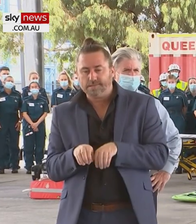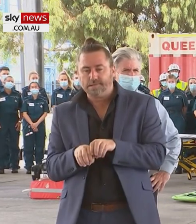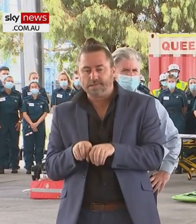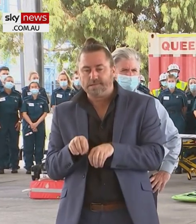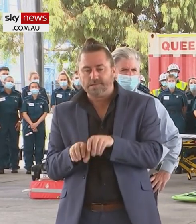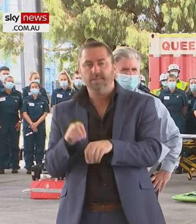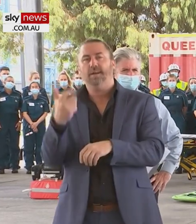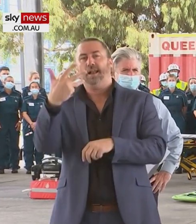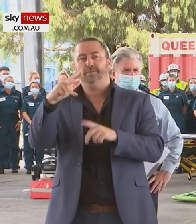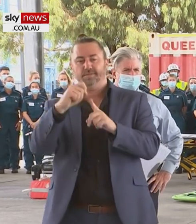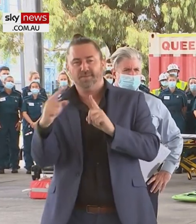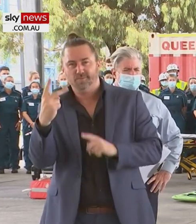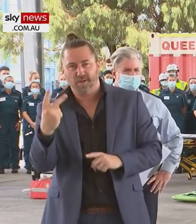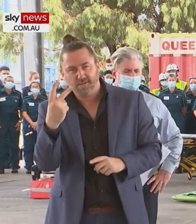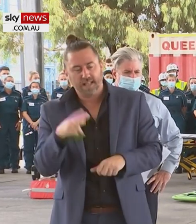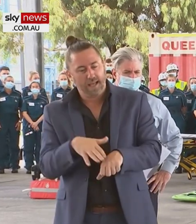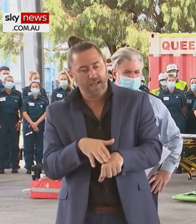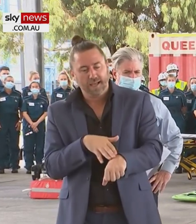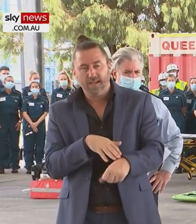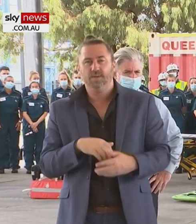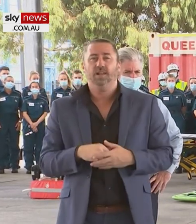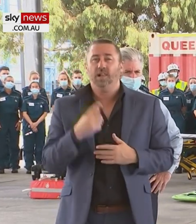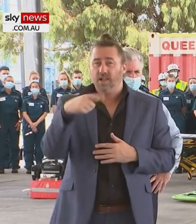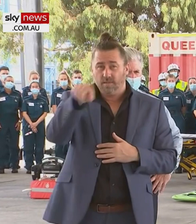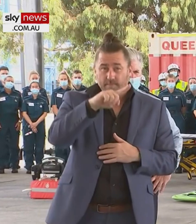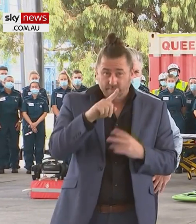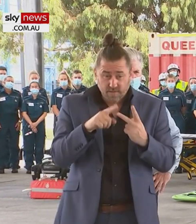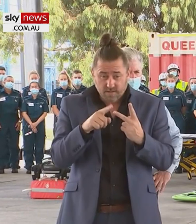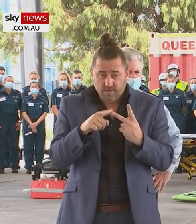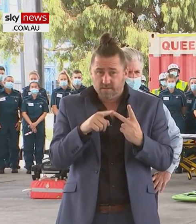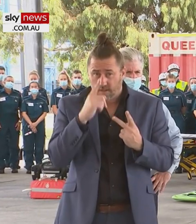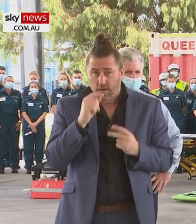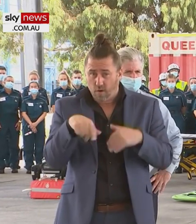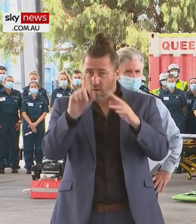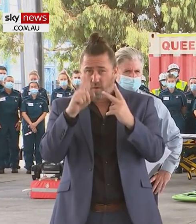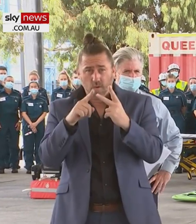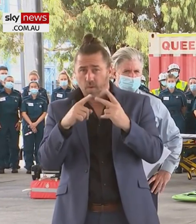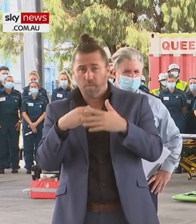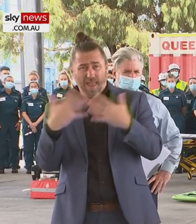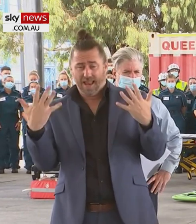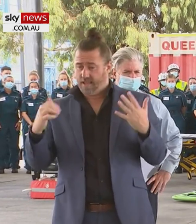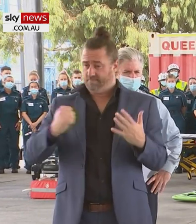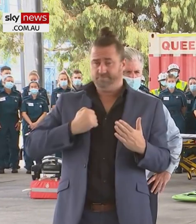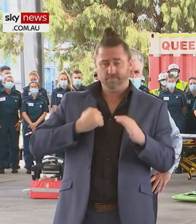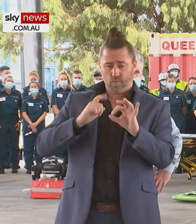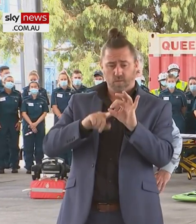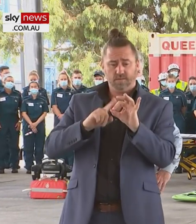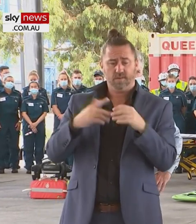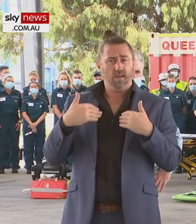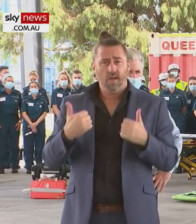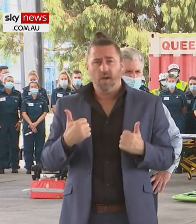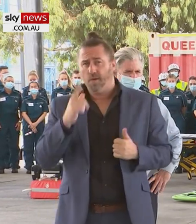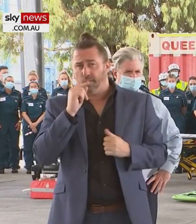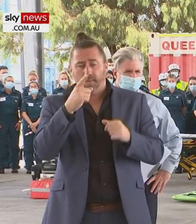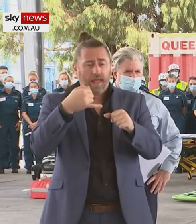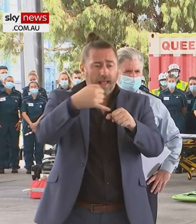Again, I remind people, if you are due for your second dose, you can come forward and get it at any one of our clinics. You can also go to a